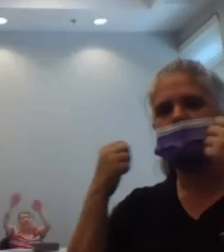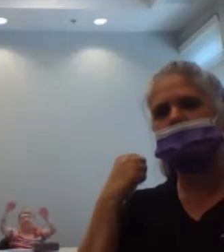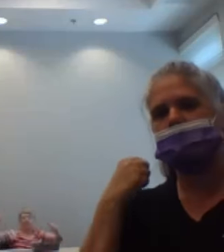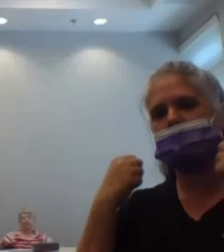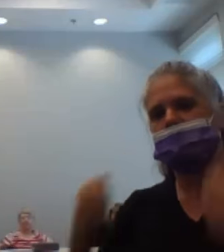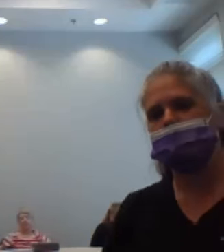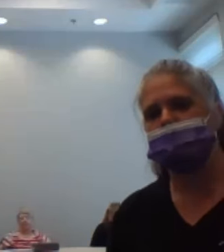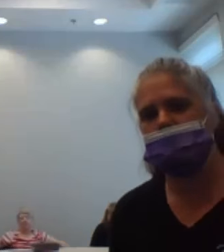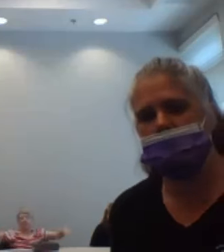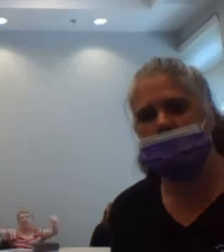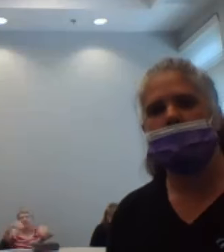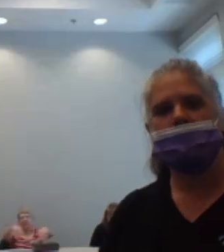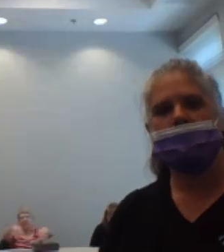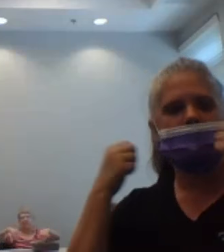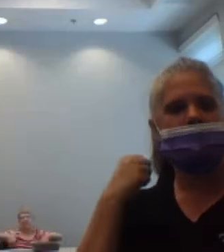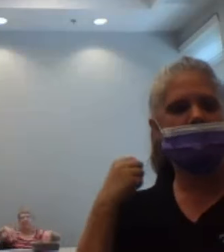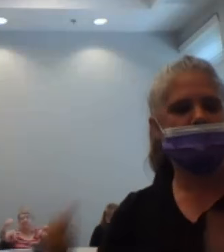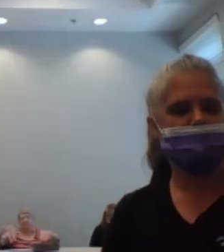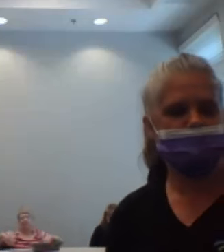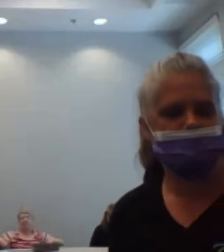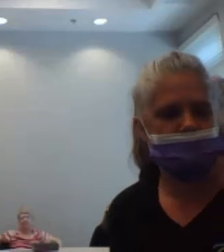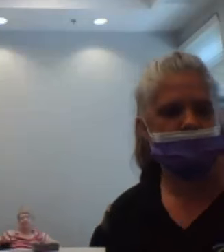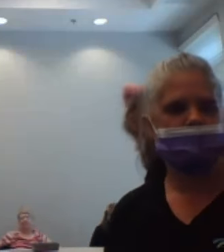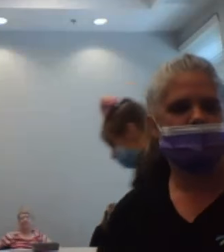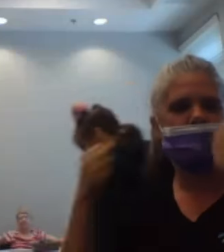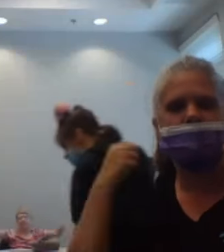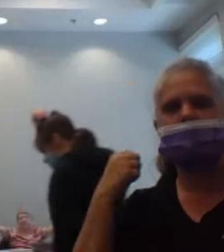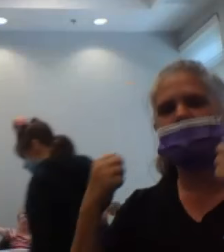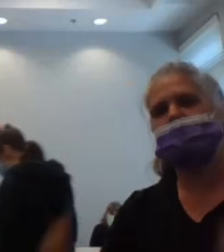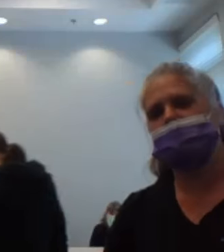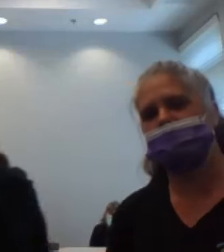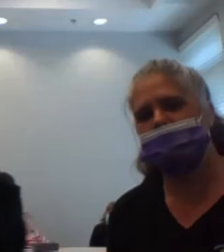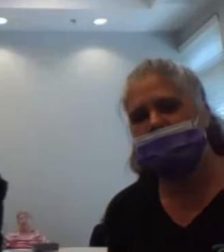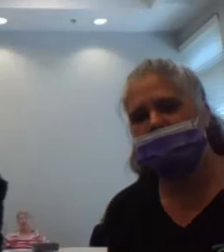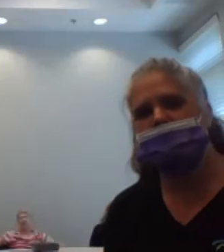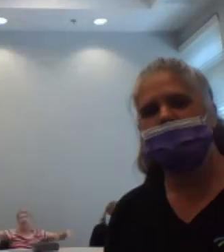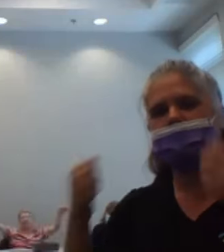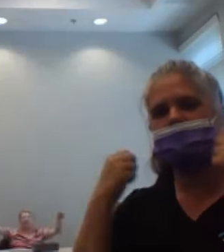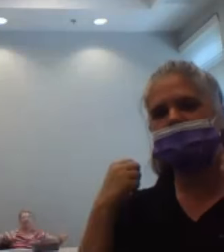11, 12, 13,